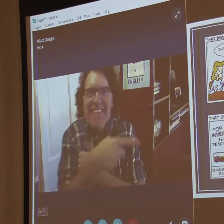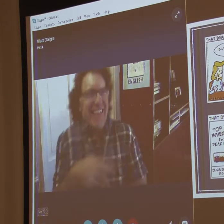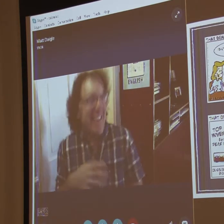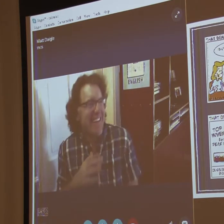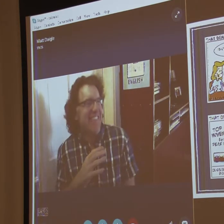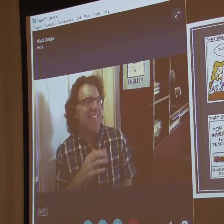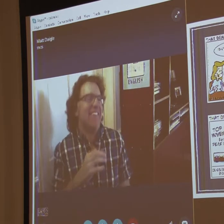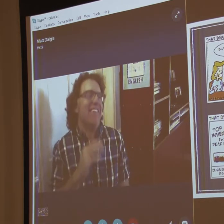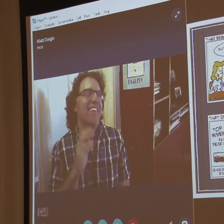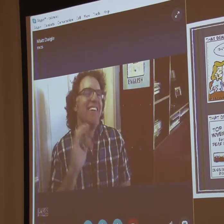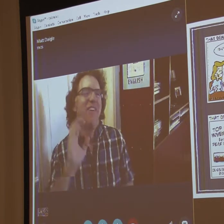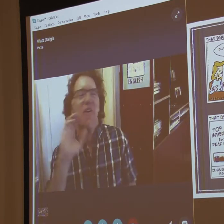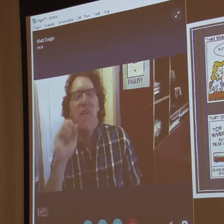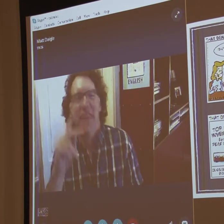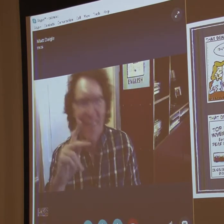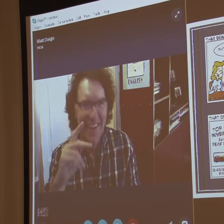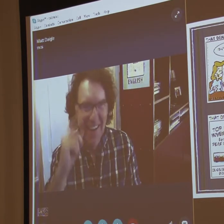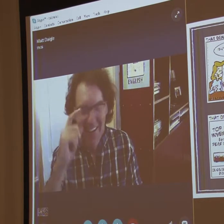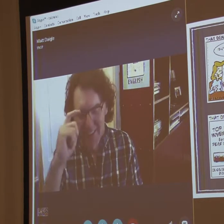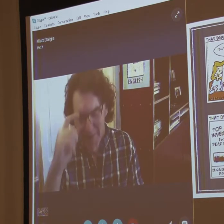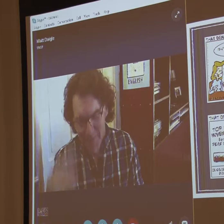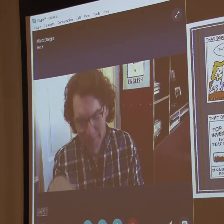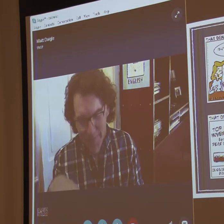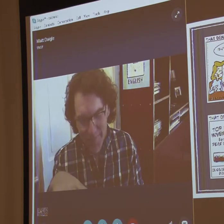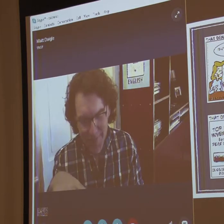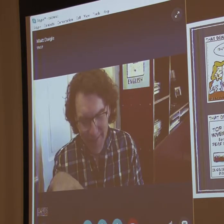She's like ahead of me. Okay.